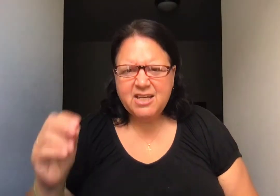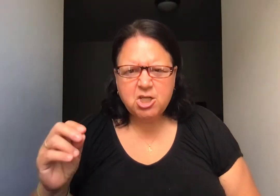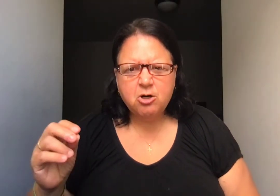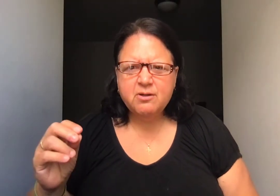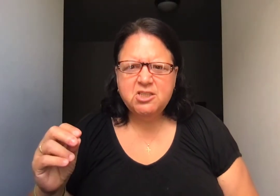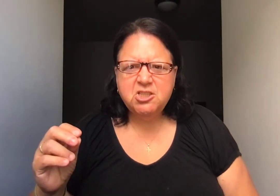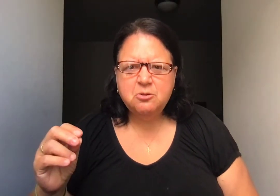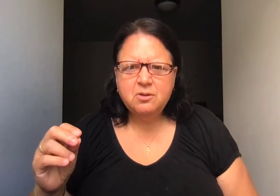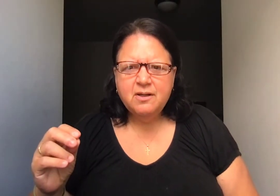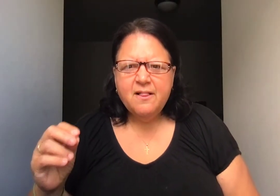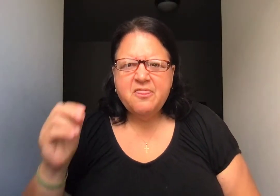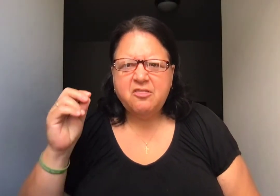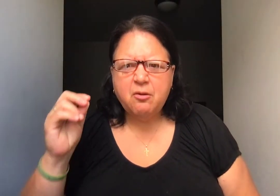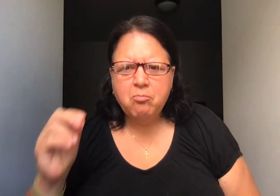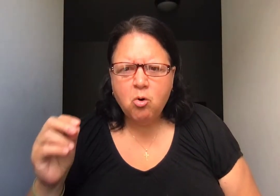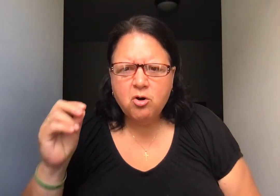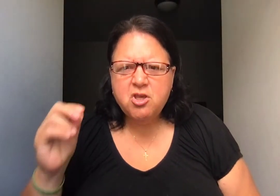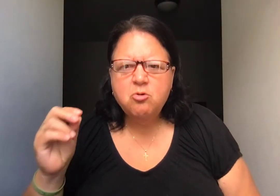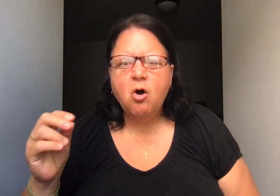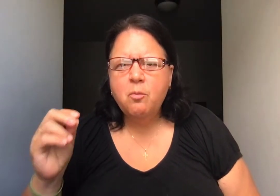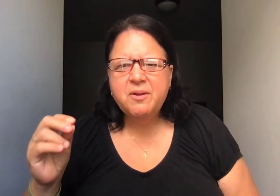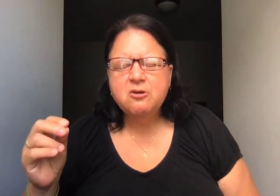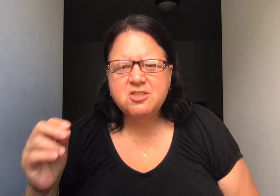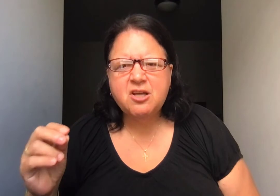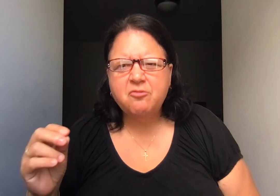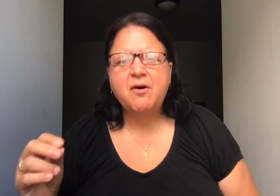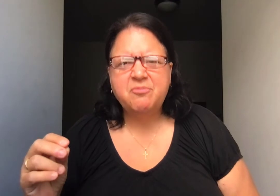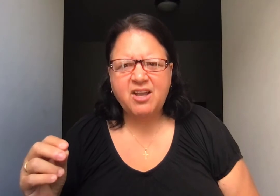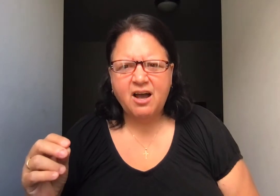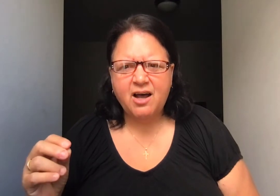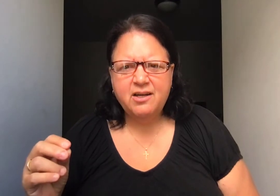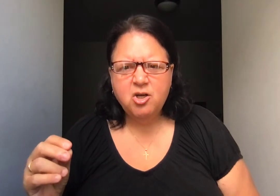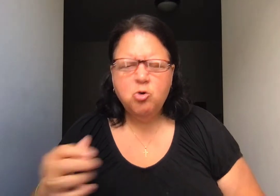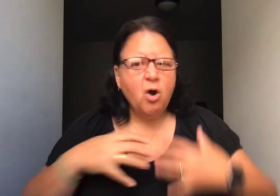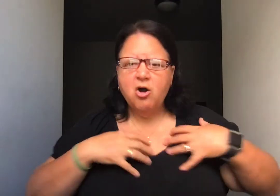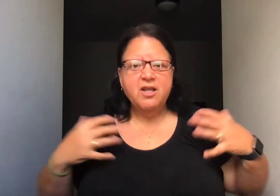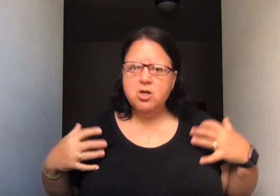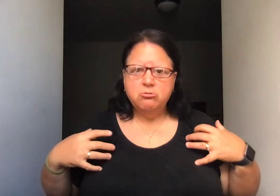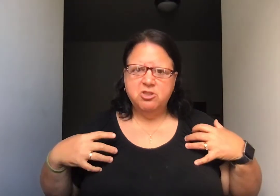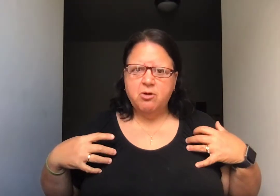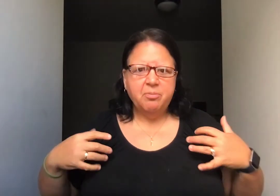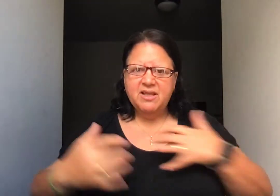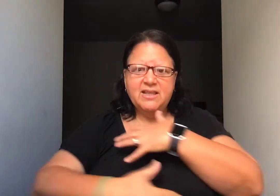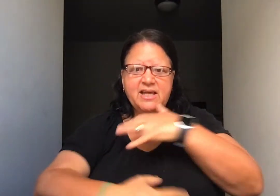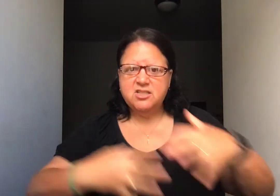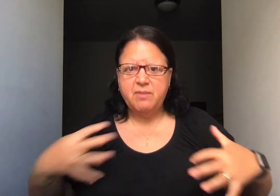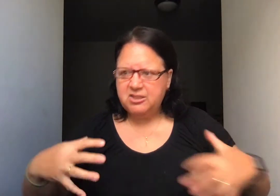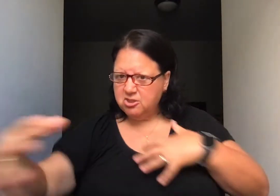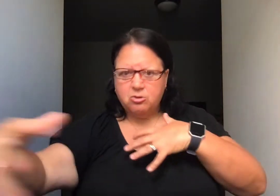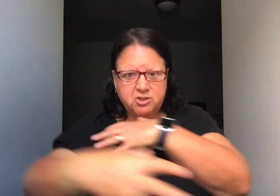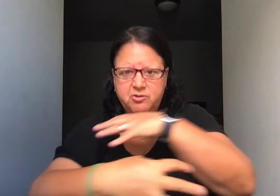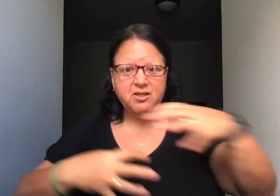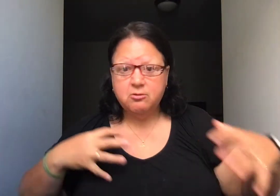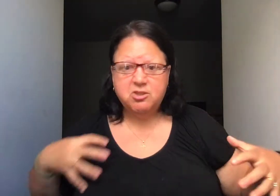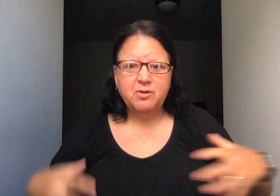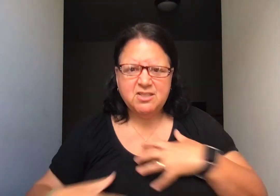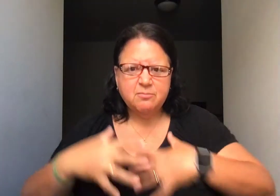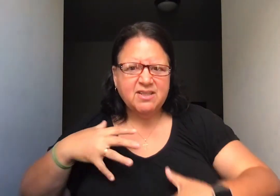encourage you that the more you open yourself up to God, who already knows you completely, I just told you he knows you intimately,